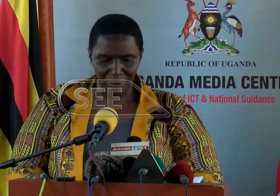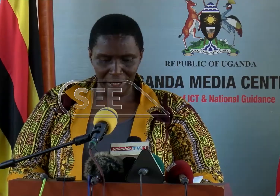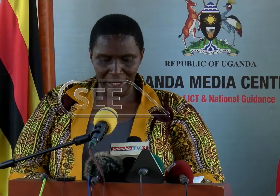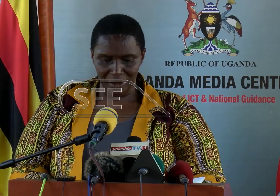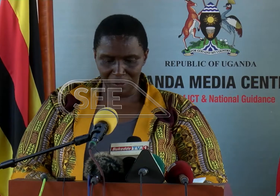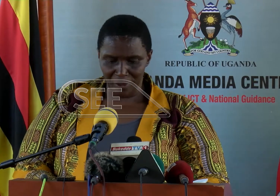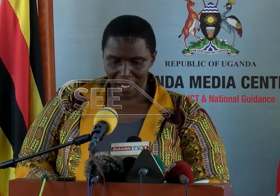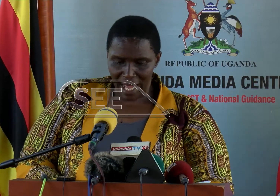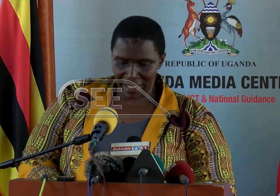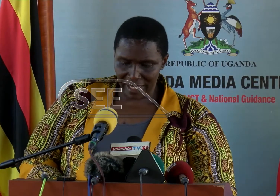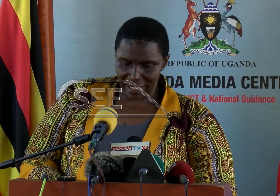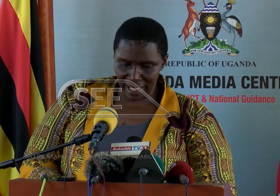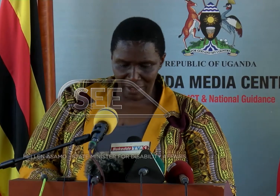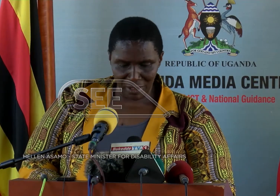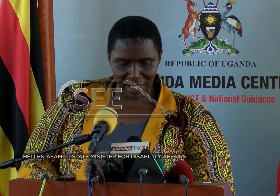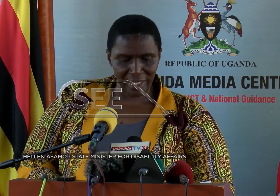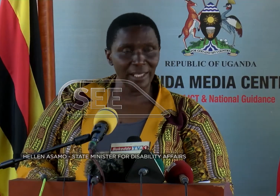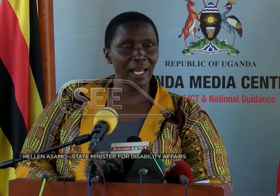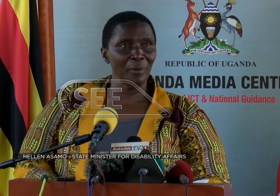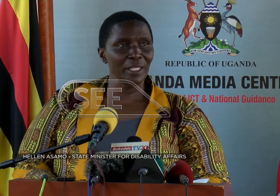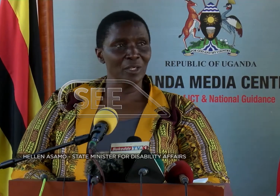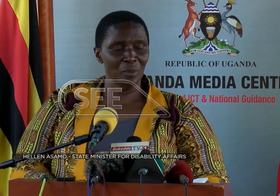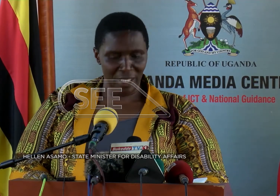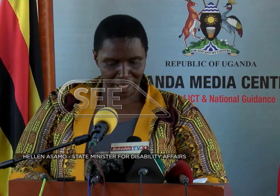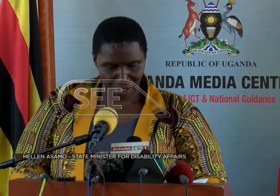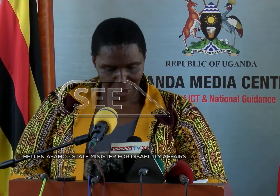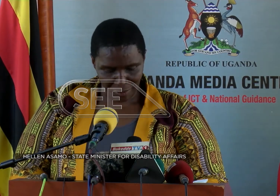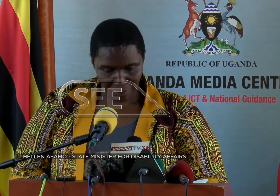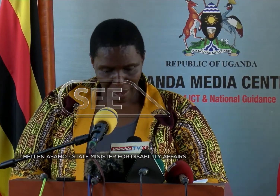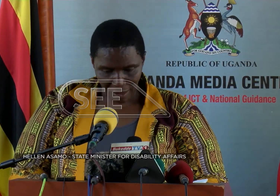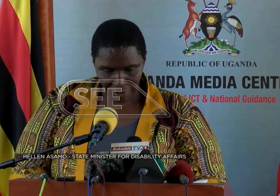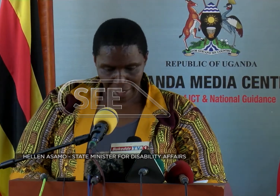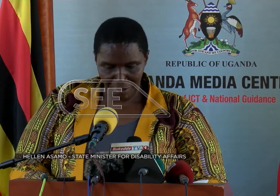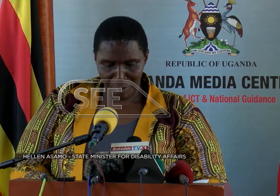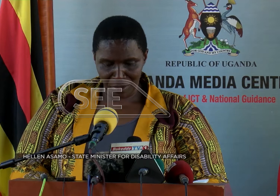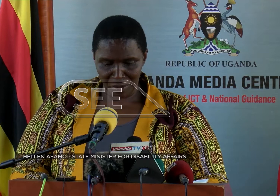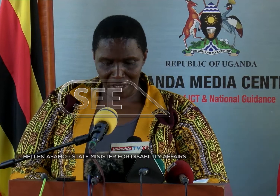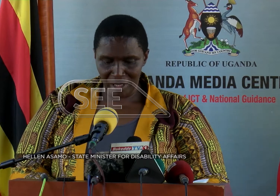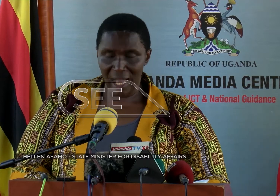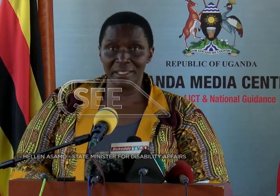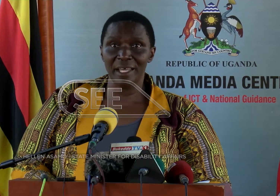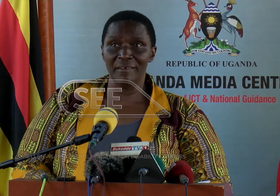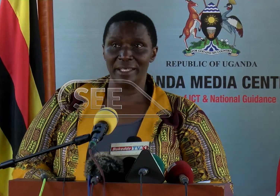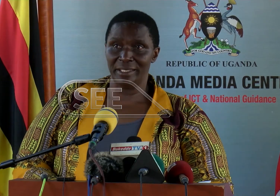importance of accessing and using sign language in communication for the Deaf persons as they are right.